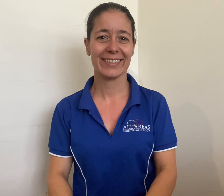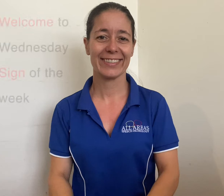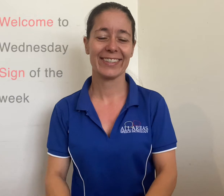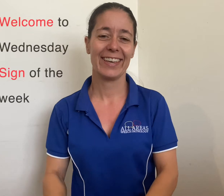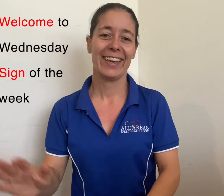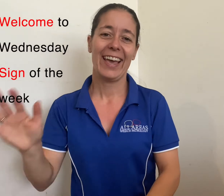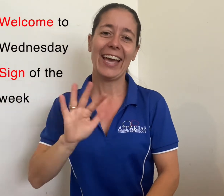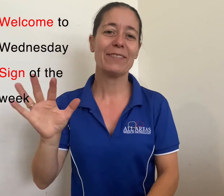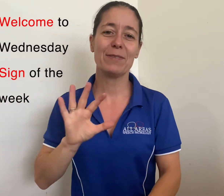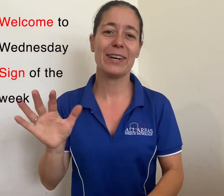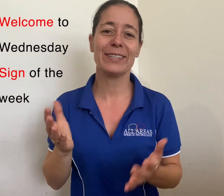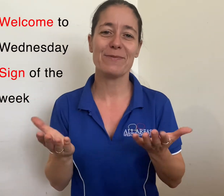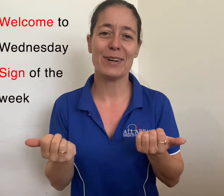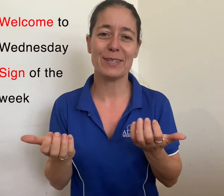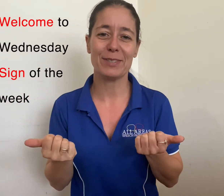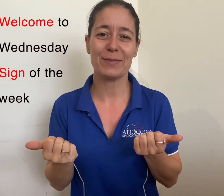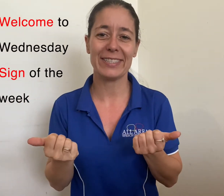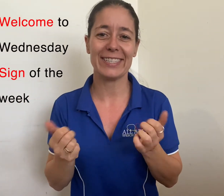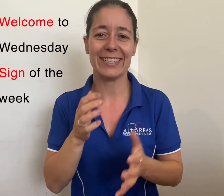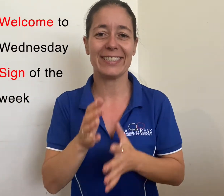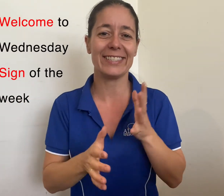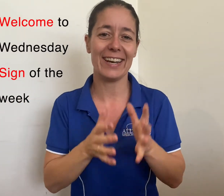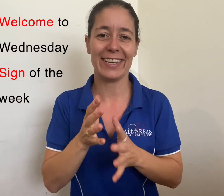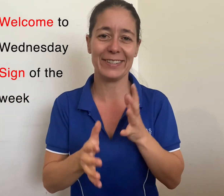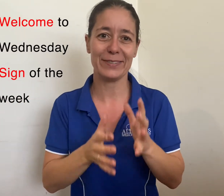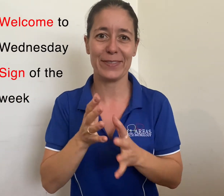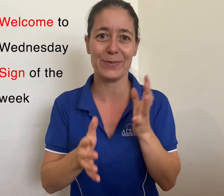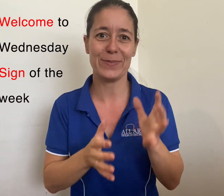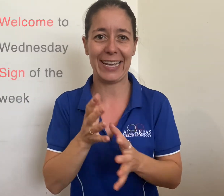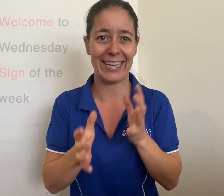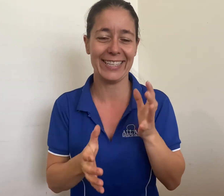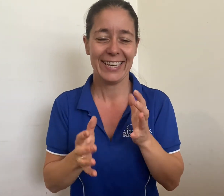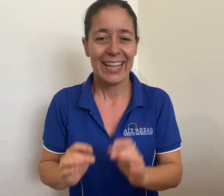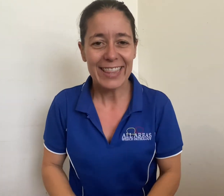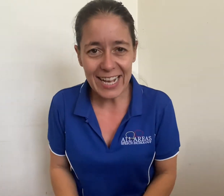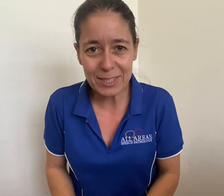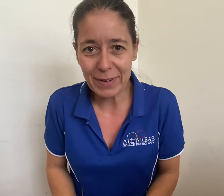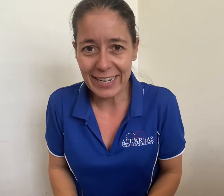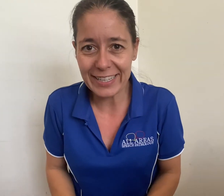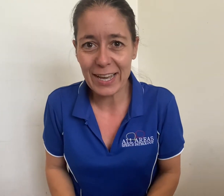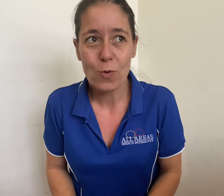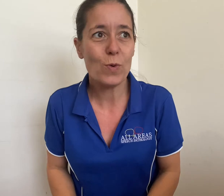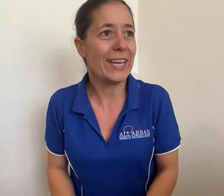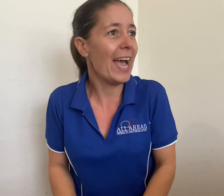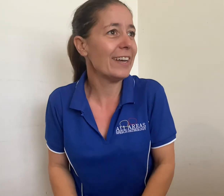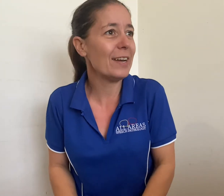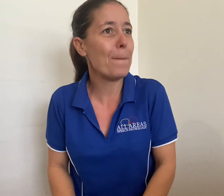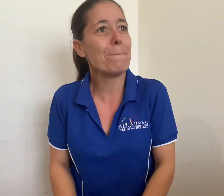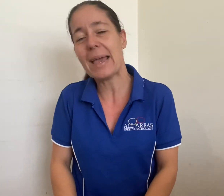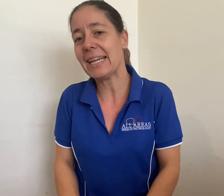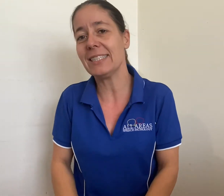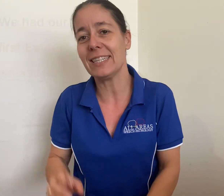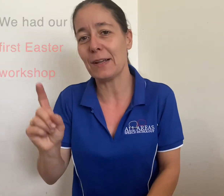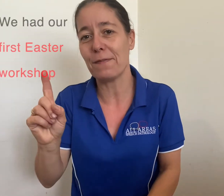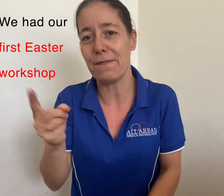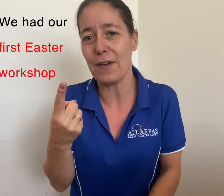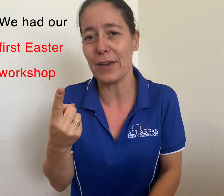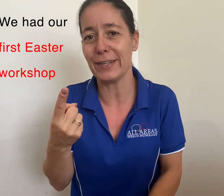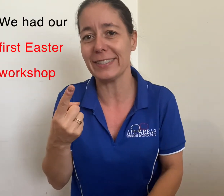Hey everyone, welcome to Wednesday's sign of the week. Last week we had an amazing first